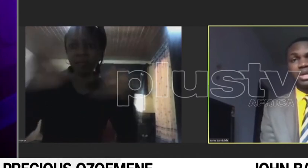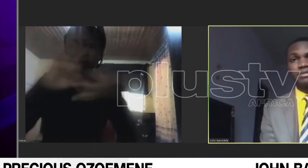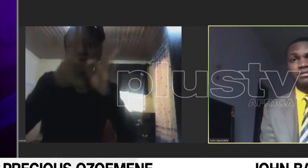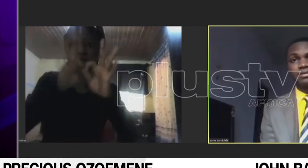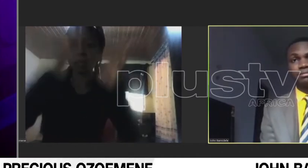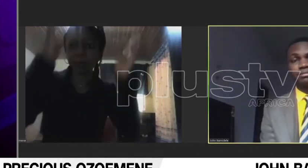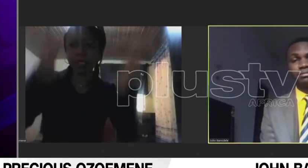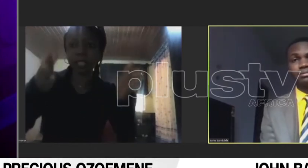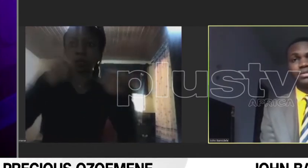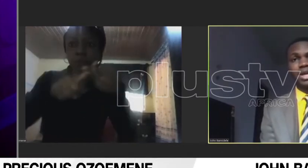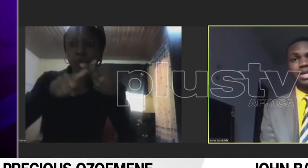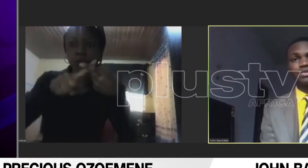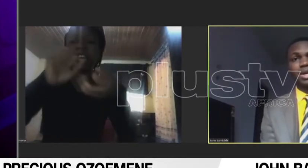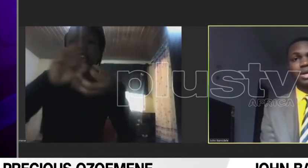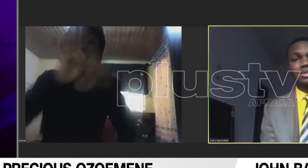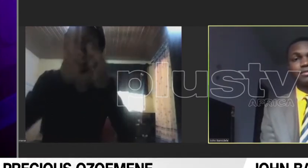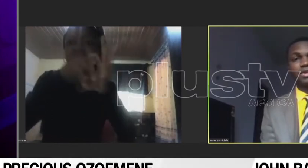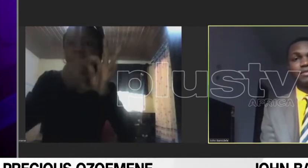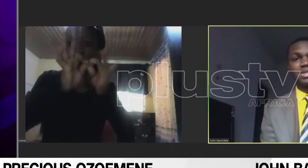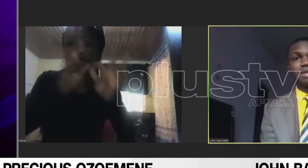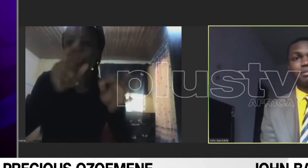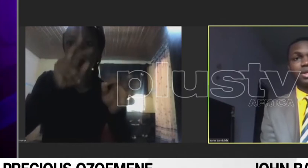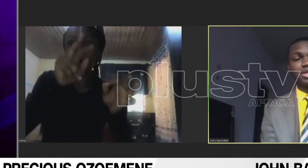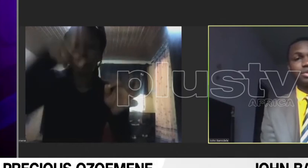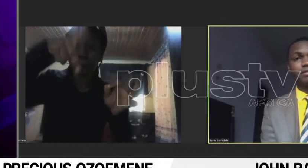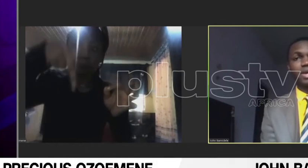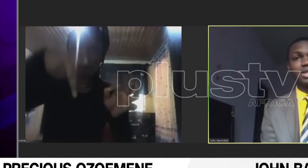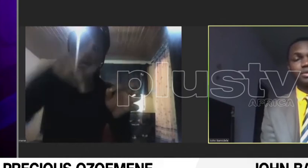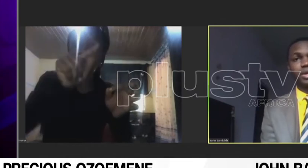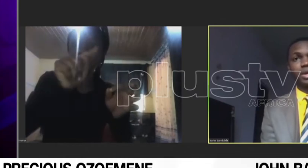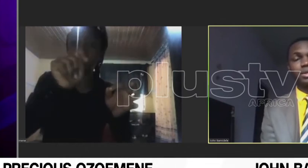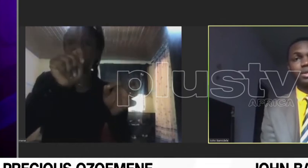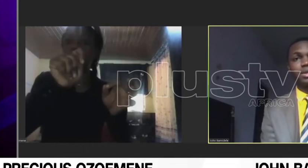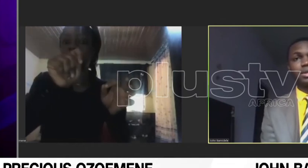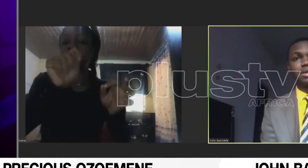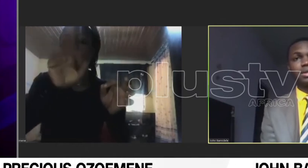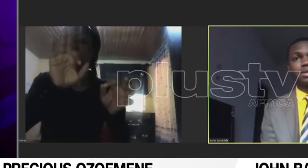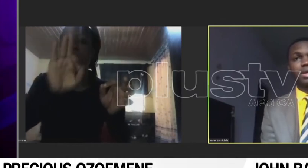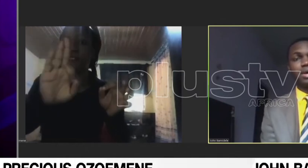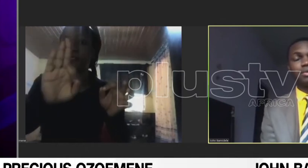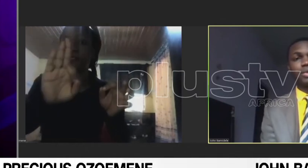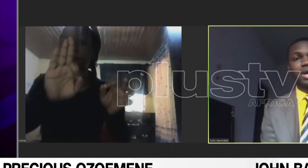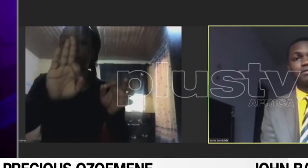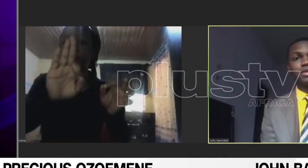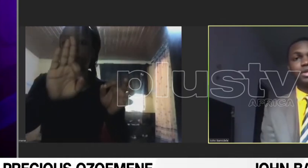As well as, for the first time in Nigeria, history of Nigeria, now we have news